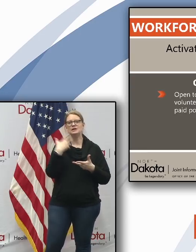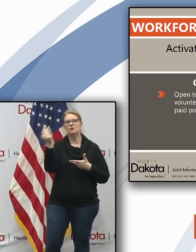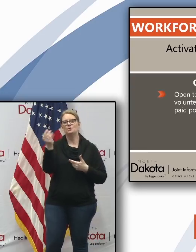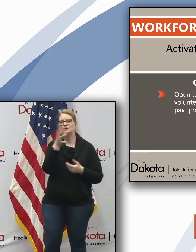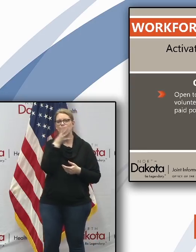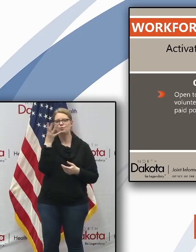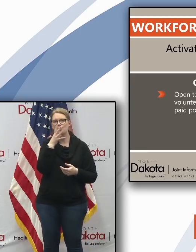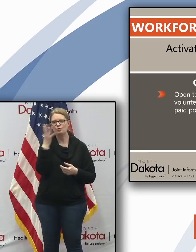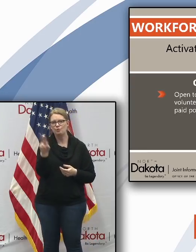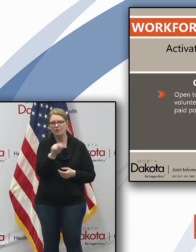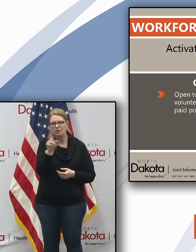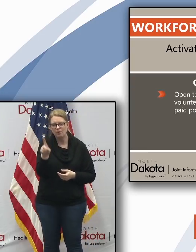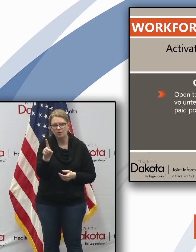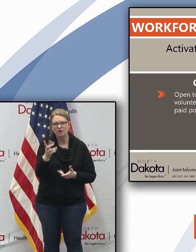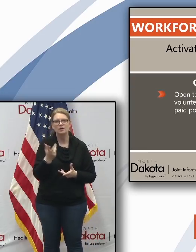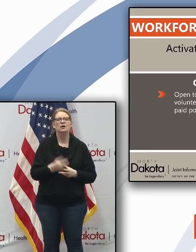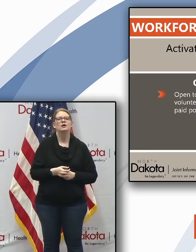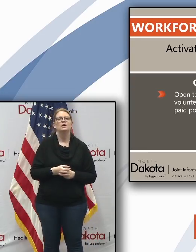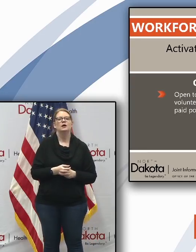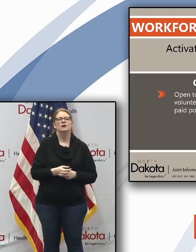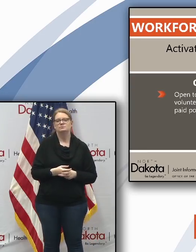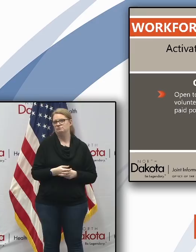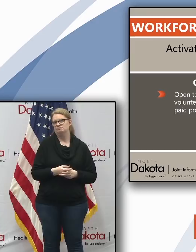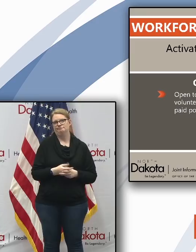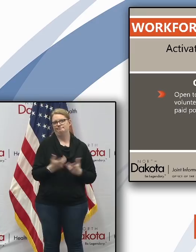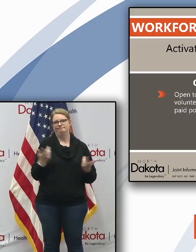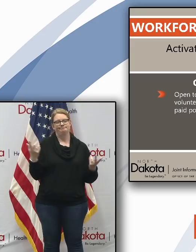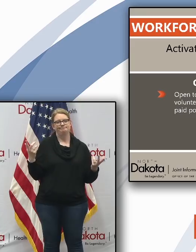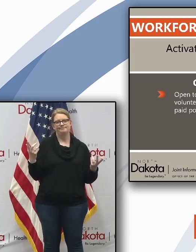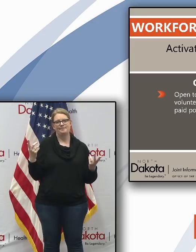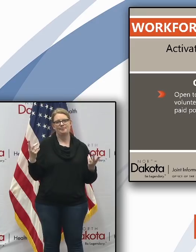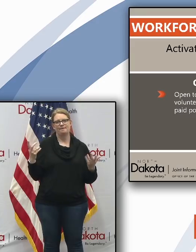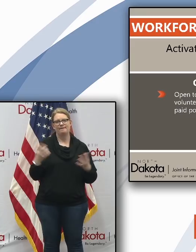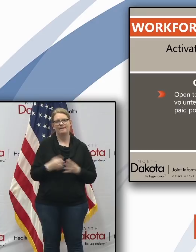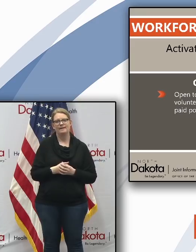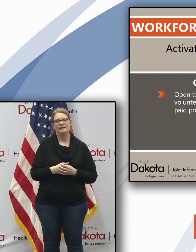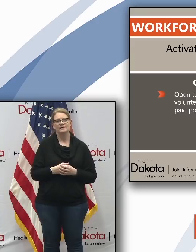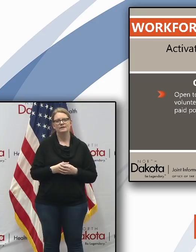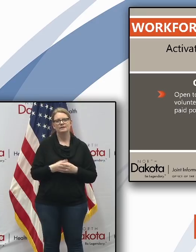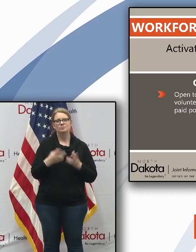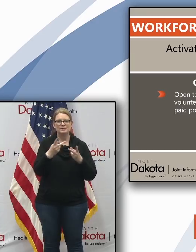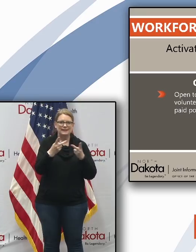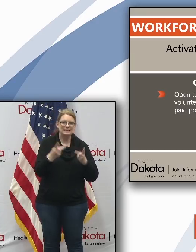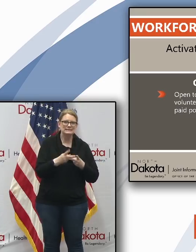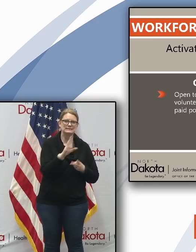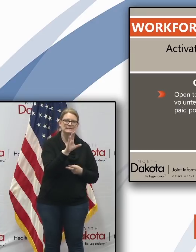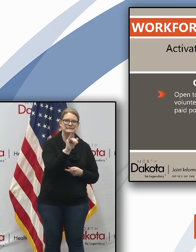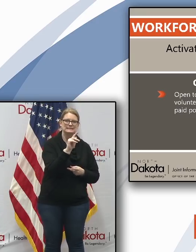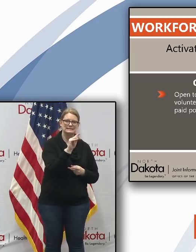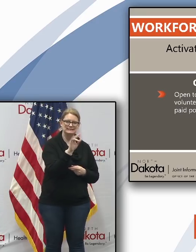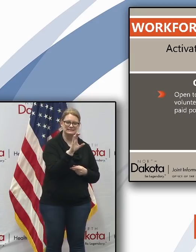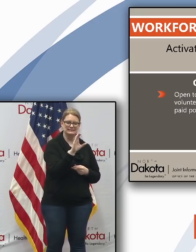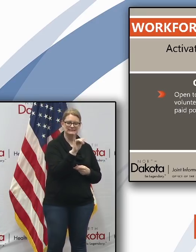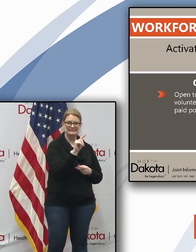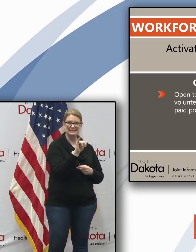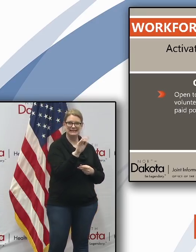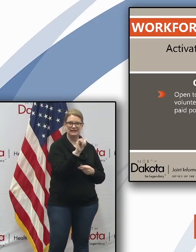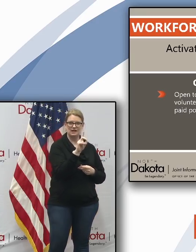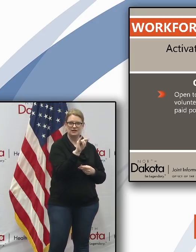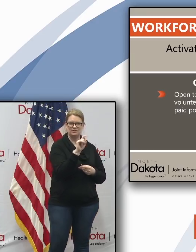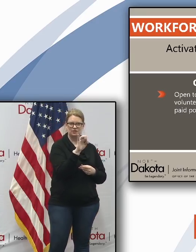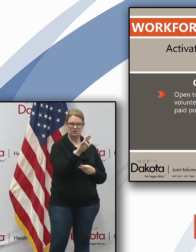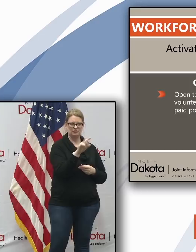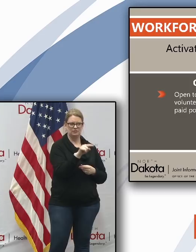you know we've got places where the city auditor plus one they're the only two people